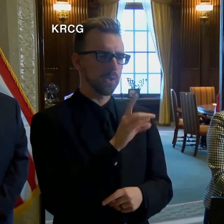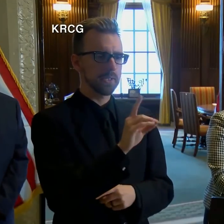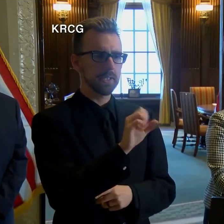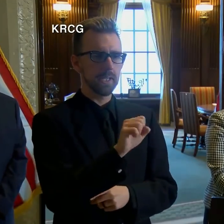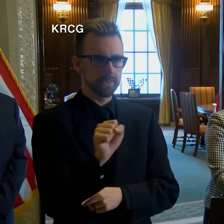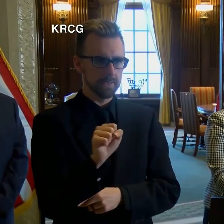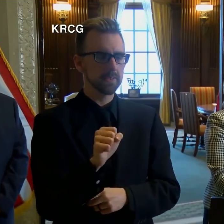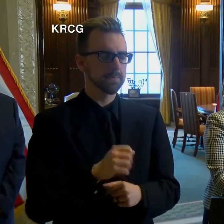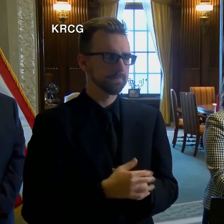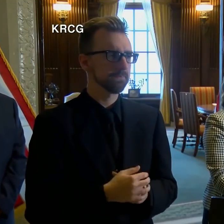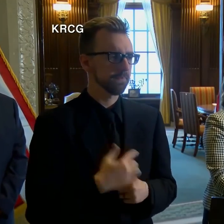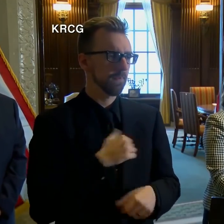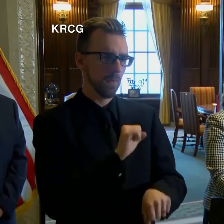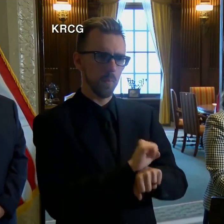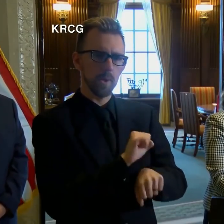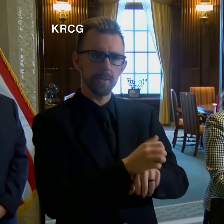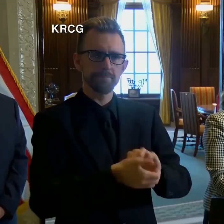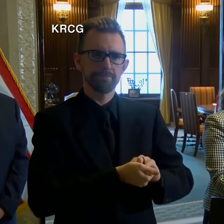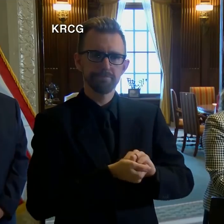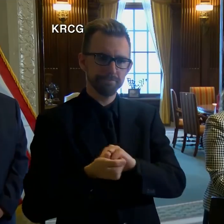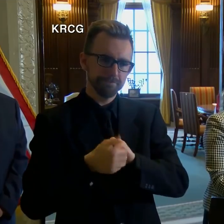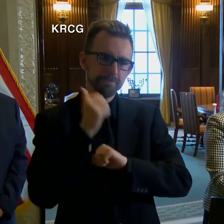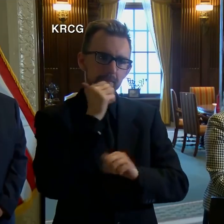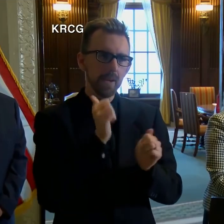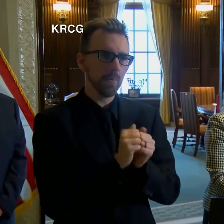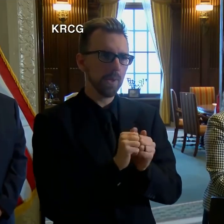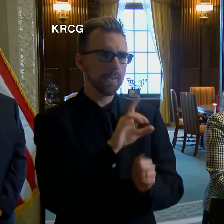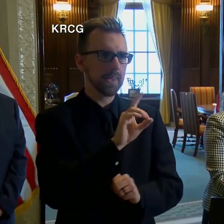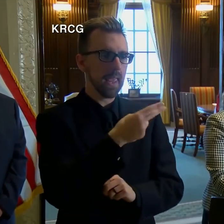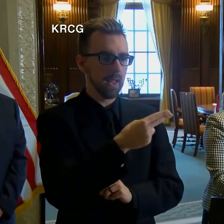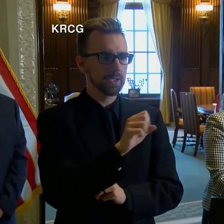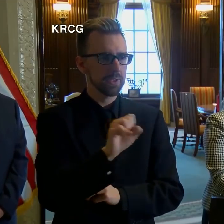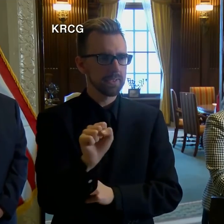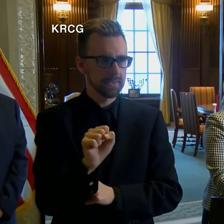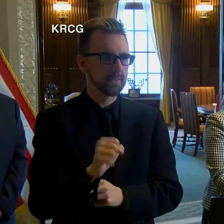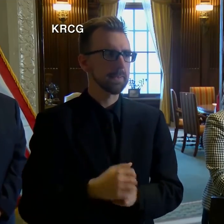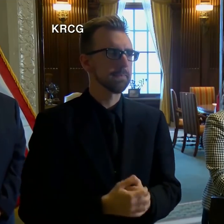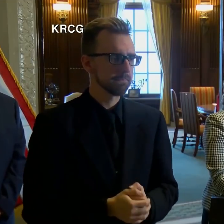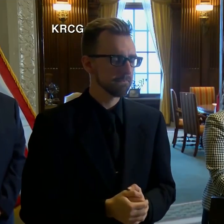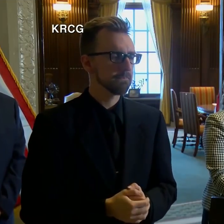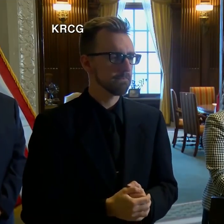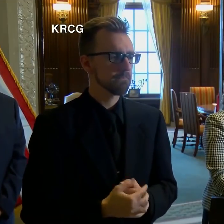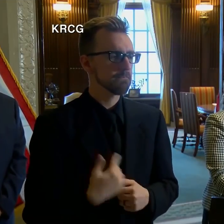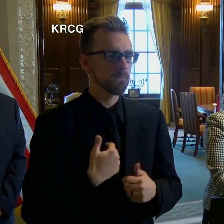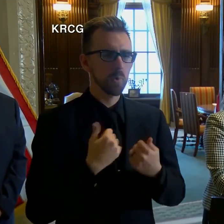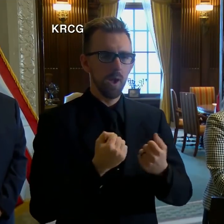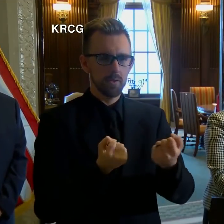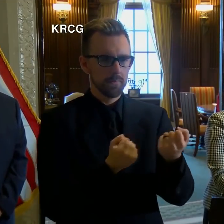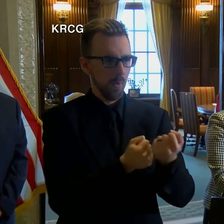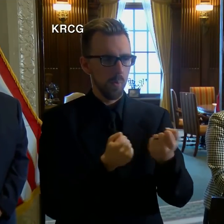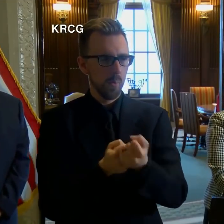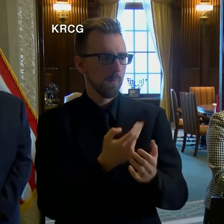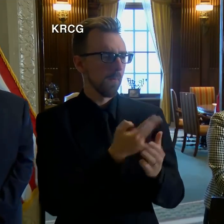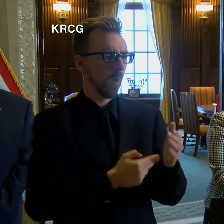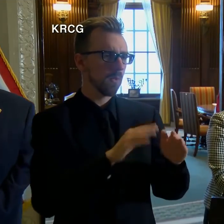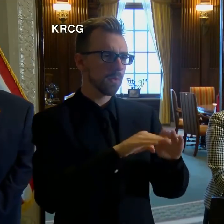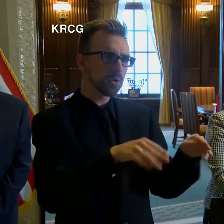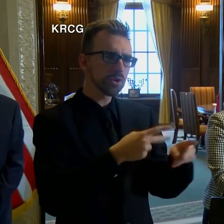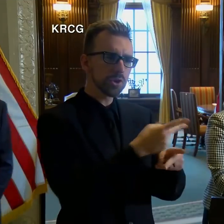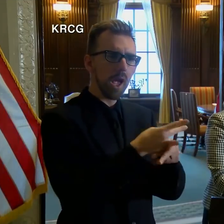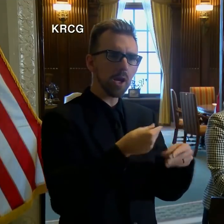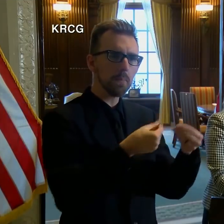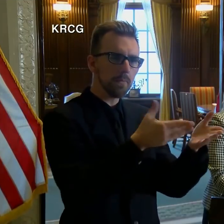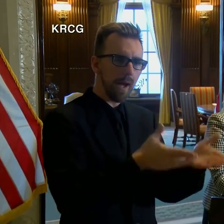Services working hand-in-hand daily with the Department of Health and Senior Services to support both child care providers